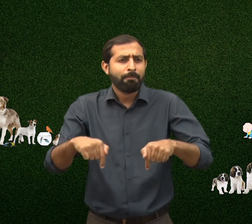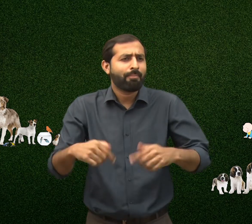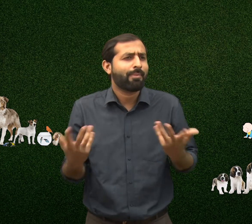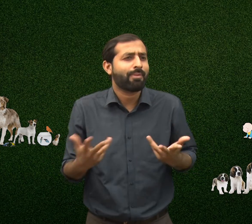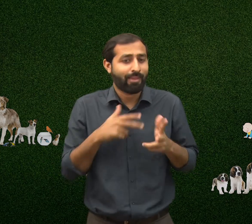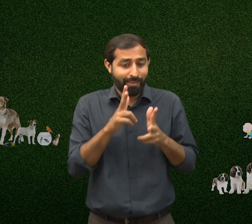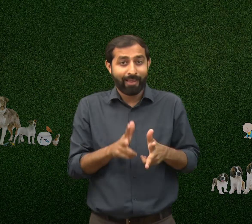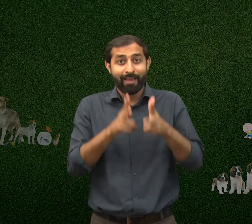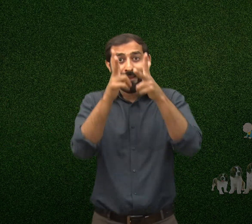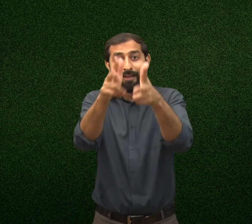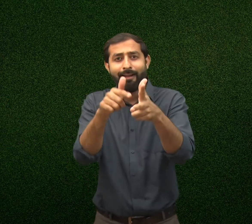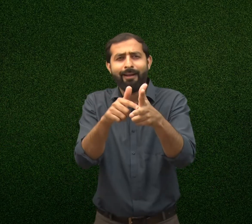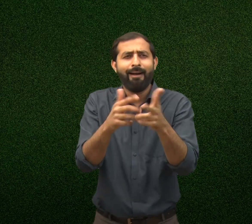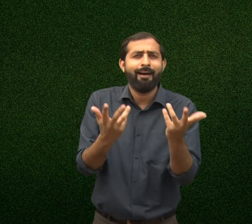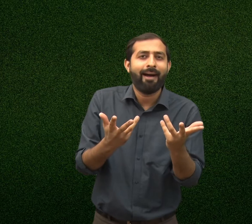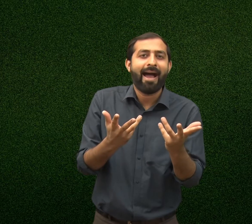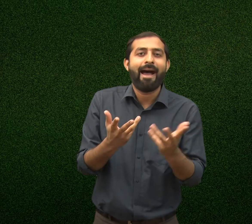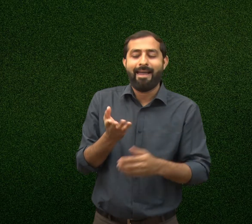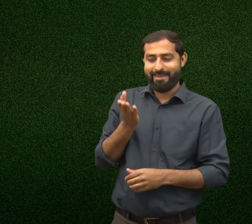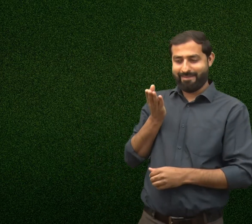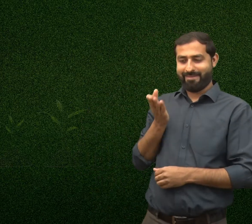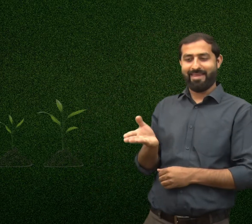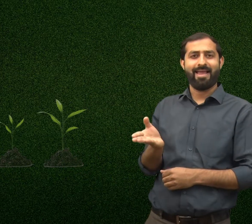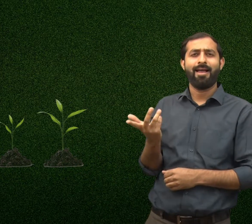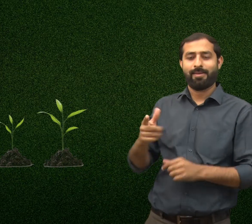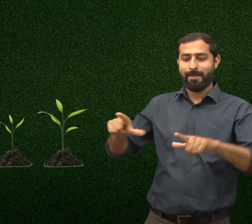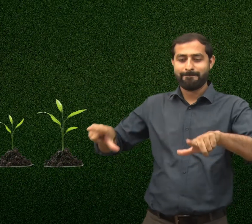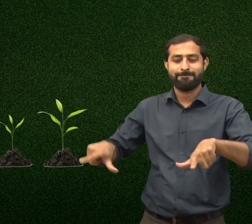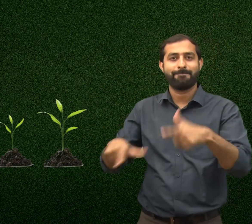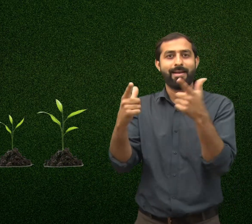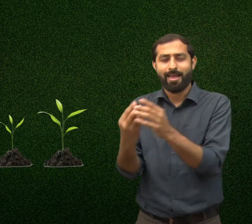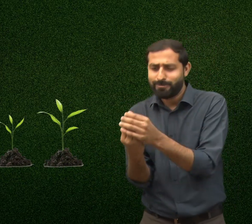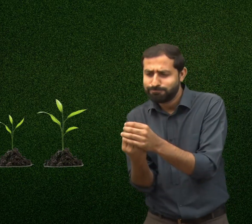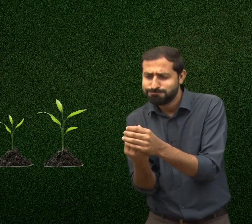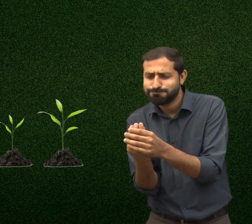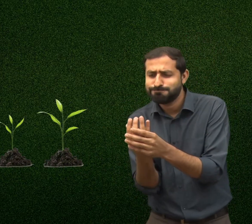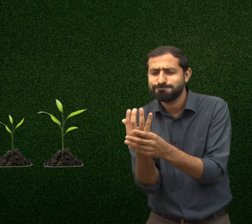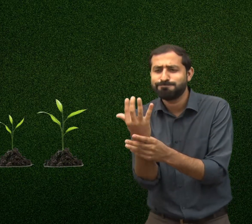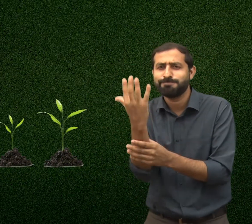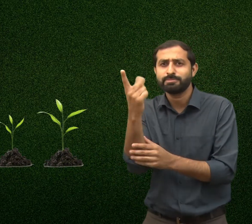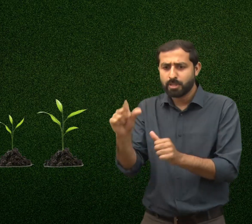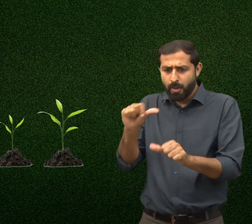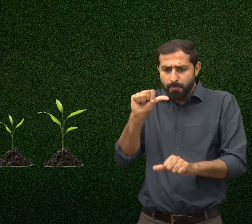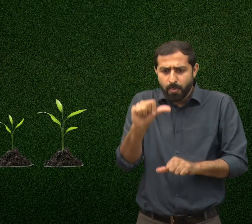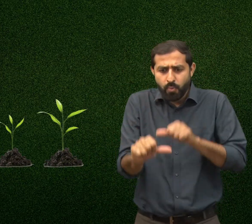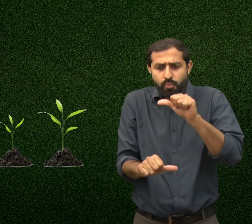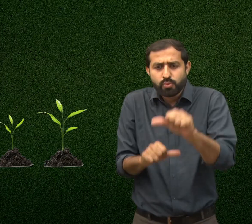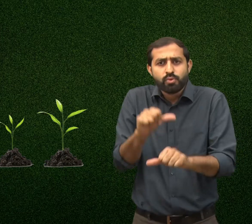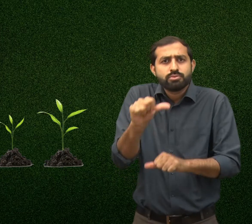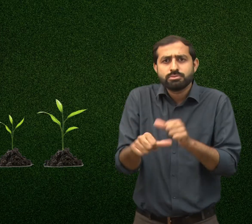In today's video, we are going to learn about how does a plant grow and